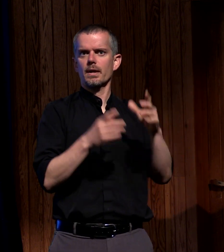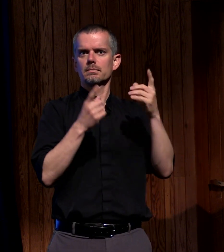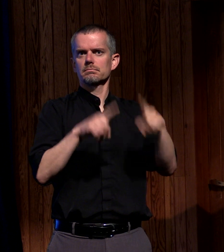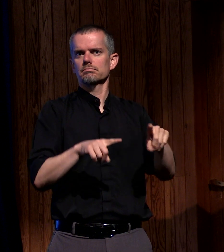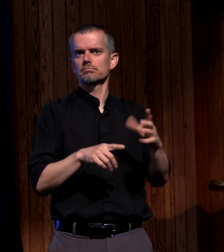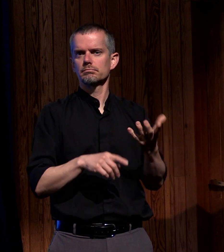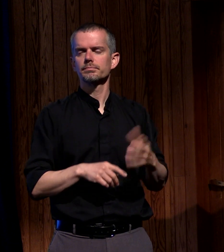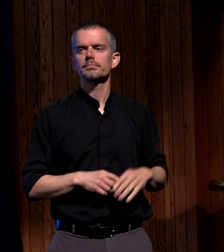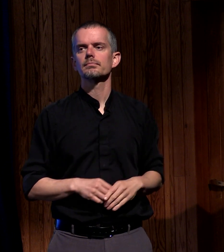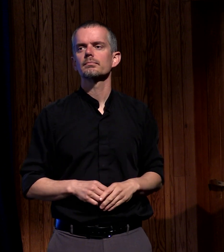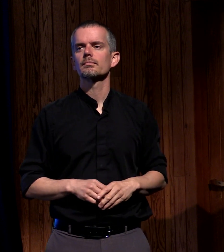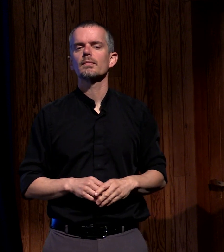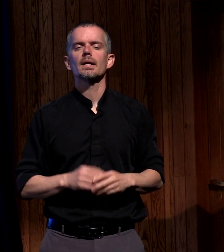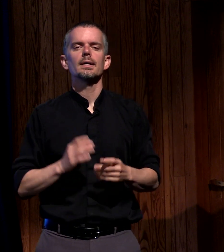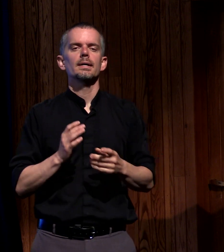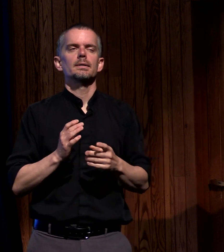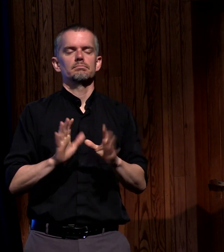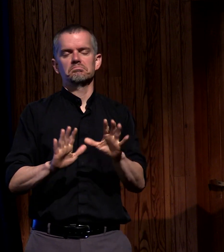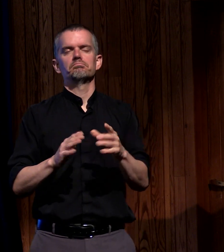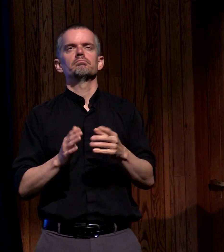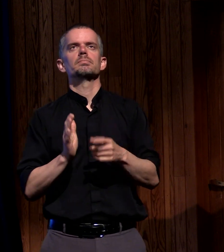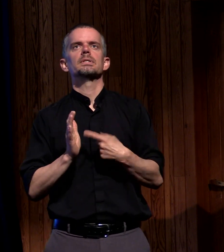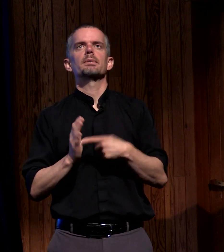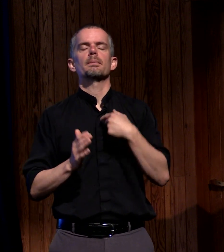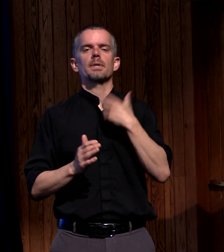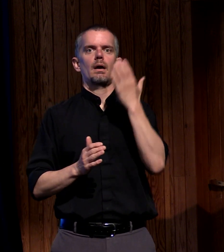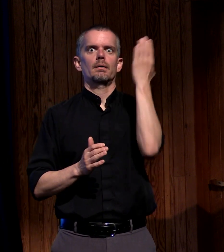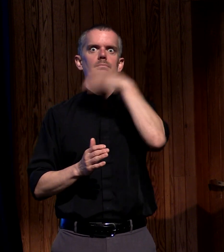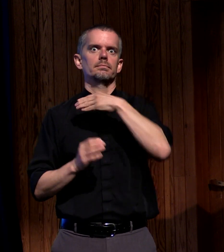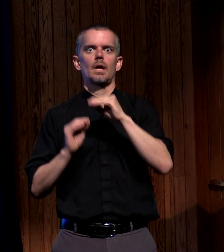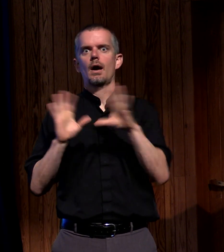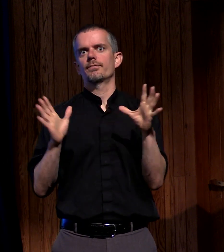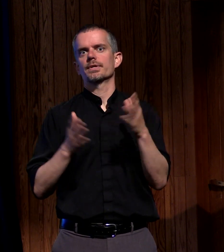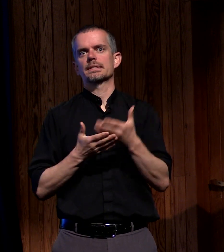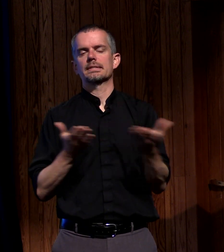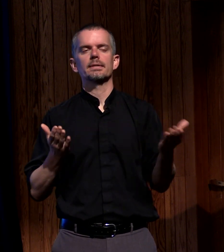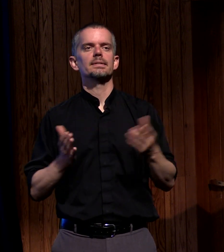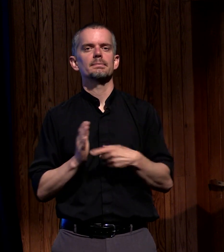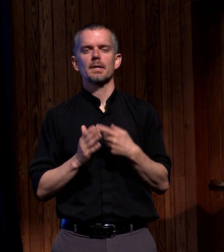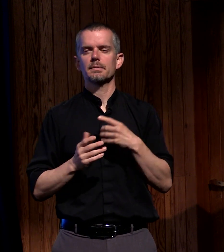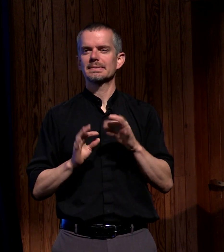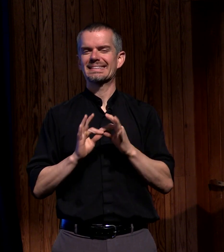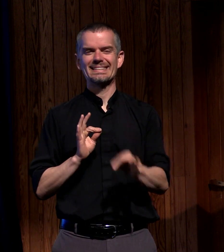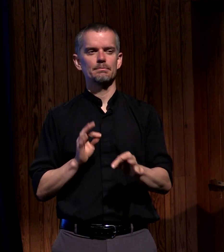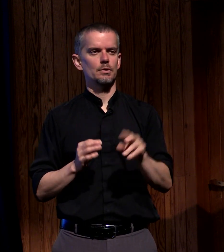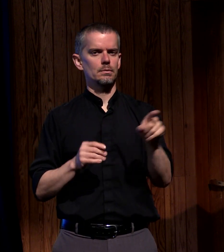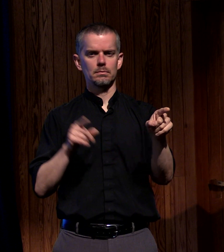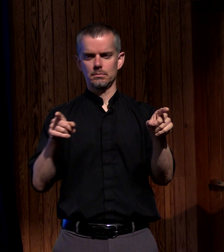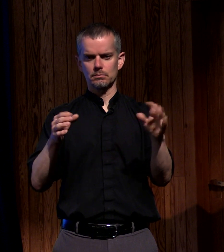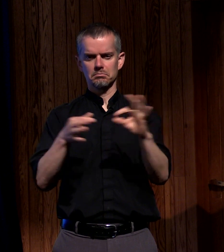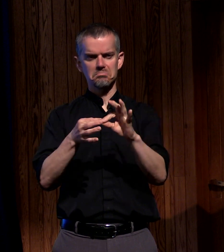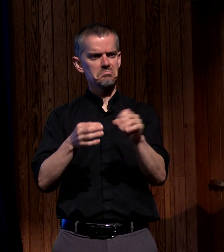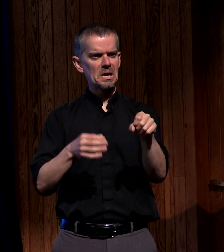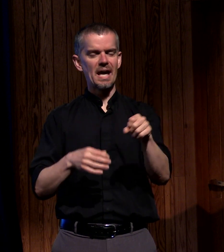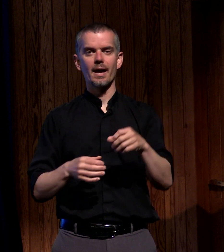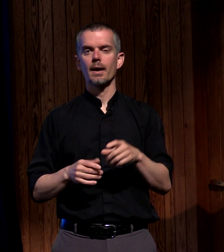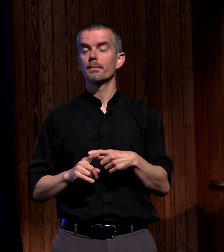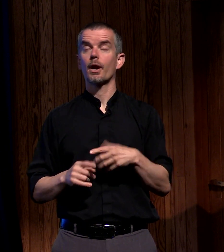miss the obvious sometimes there are simple correlations in life and my family's like really really